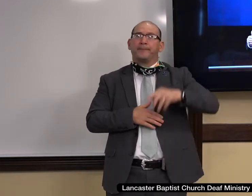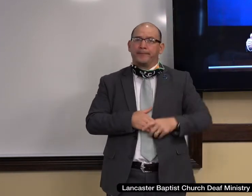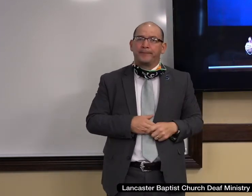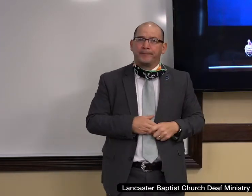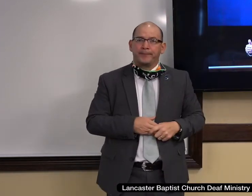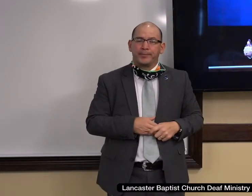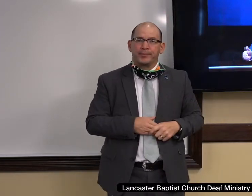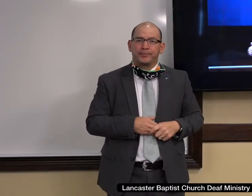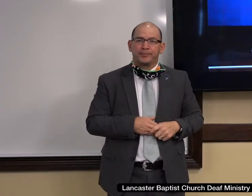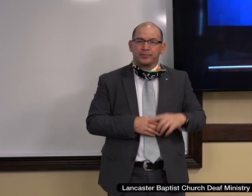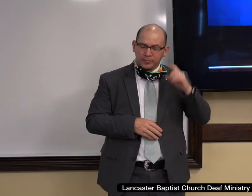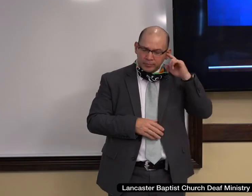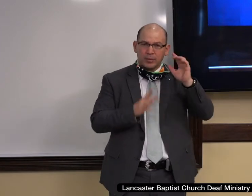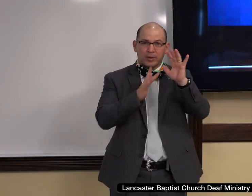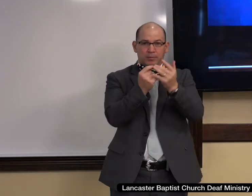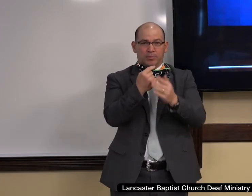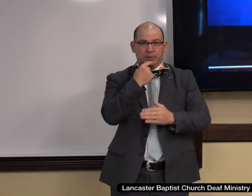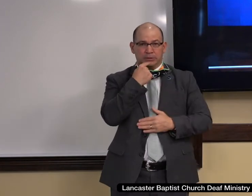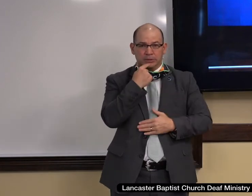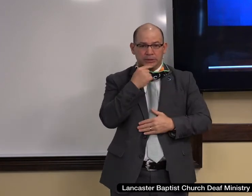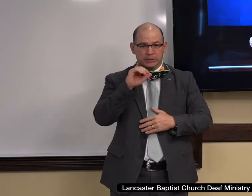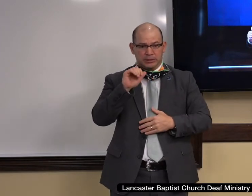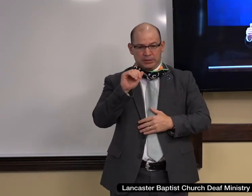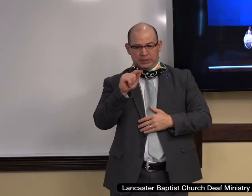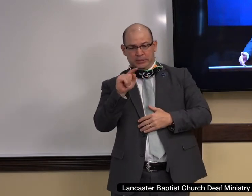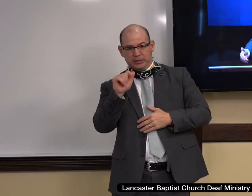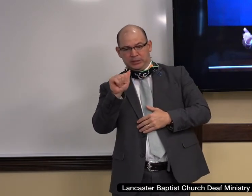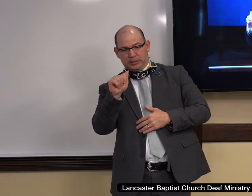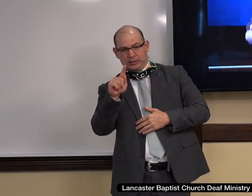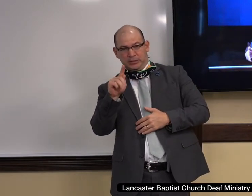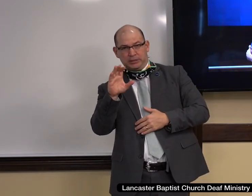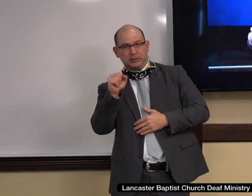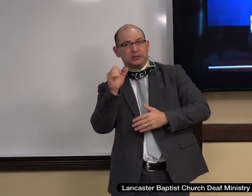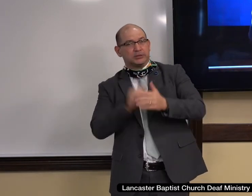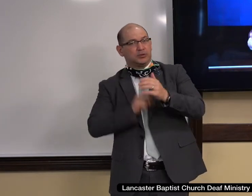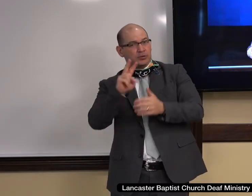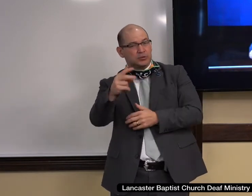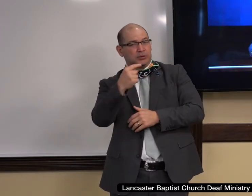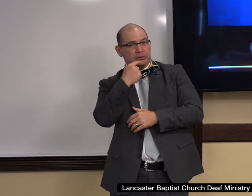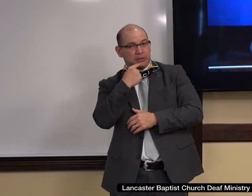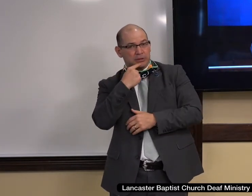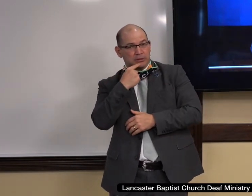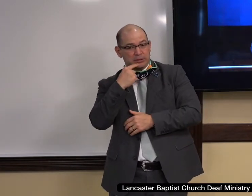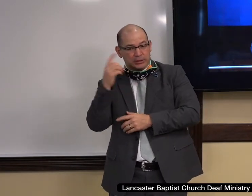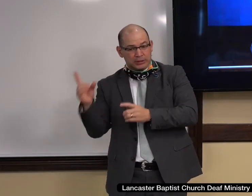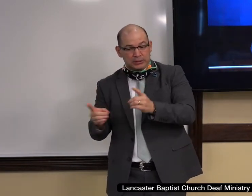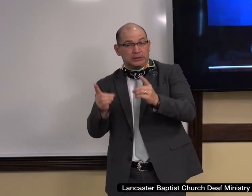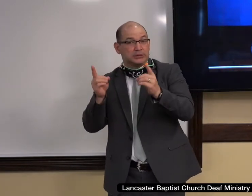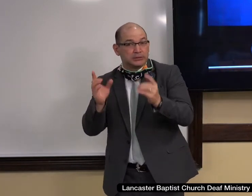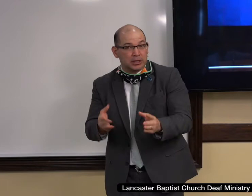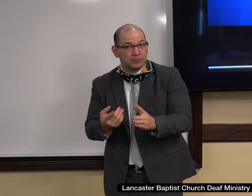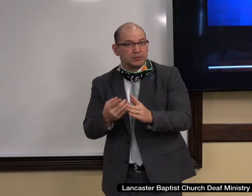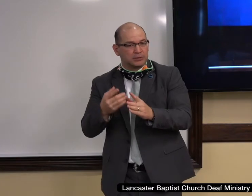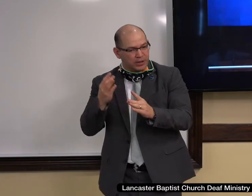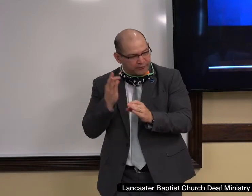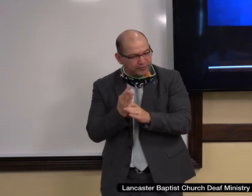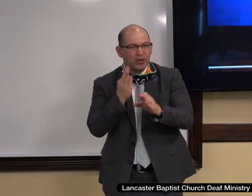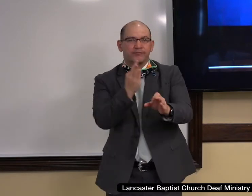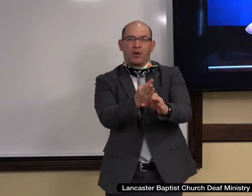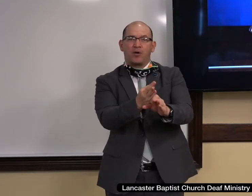continued steadfastly in the apostles' doctrine and fellowship and in breaking of bread and in prayers. And then we know that Jesus Christ himself